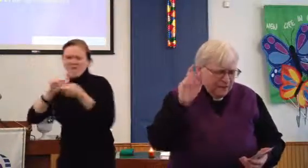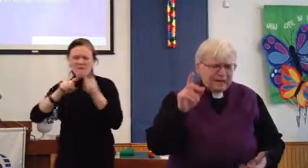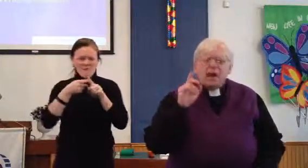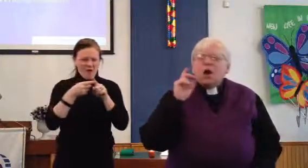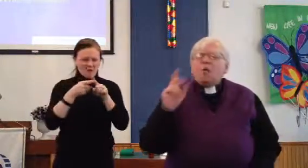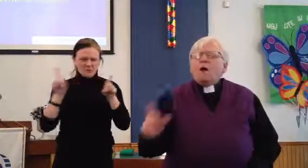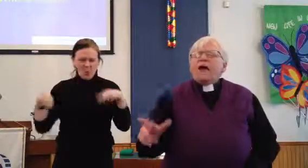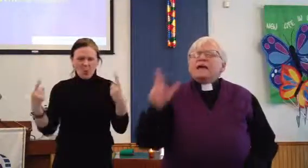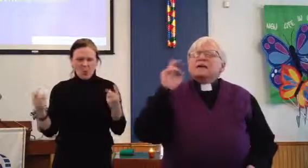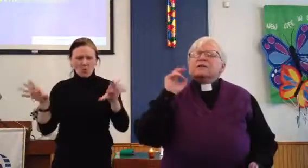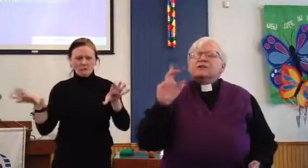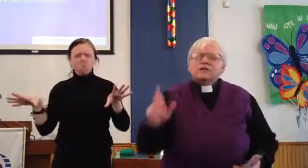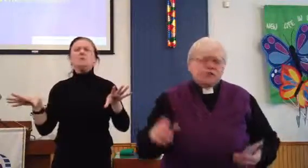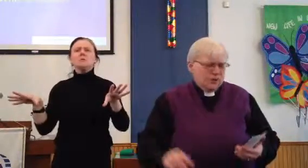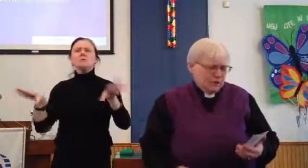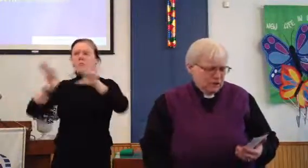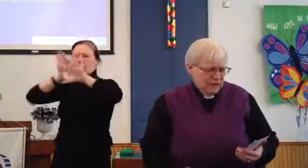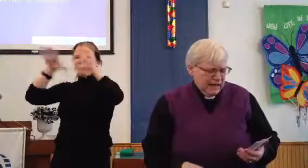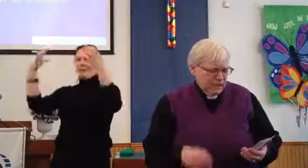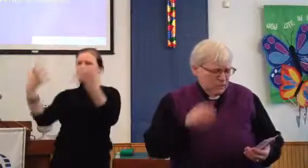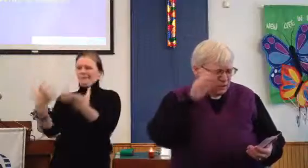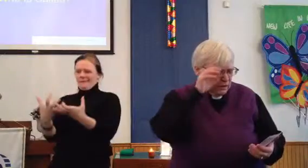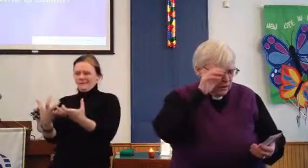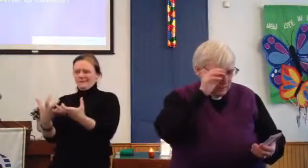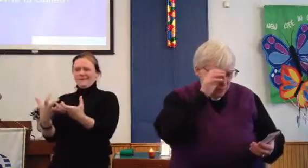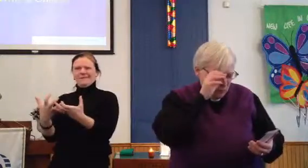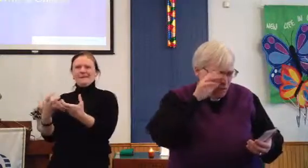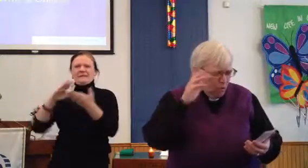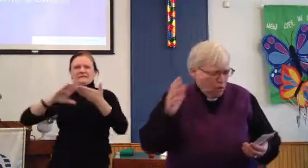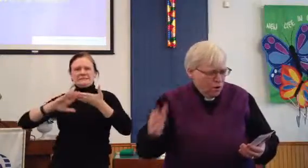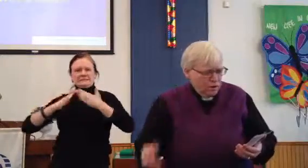find a way to contribute to that community through our work